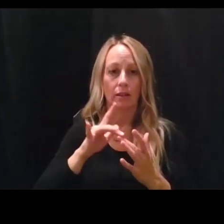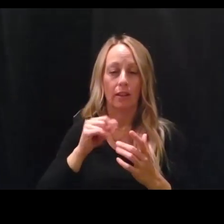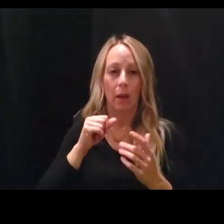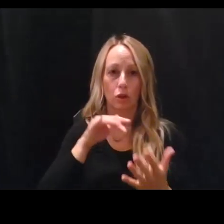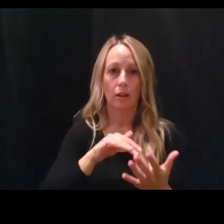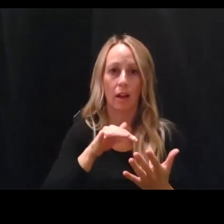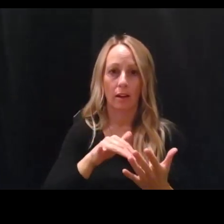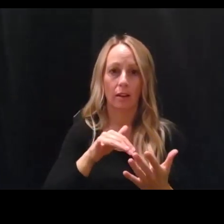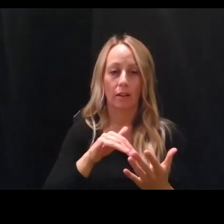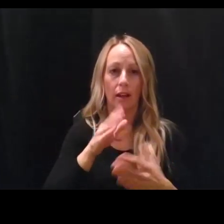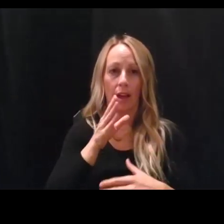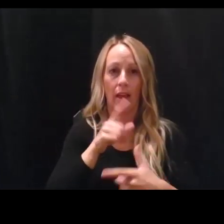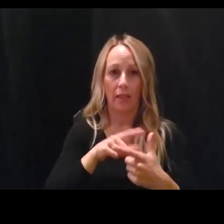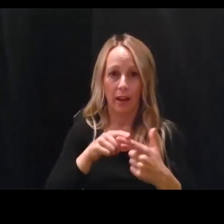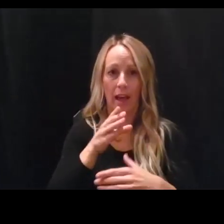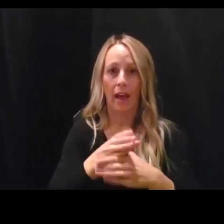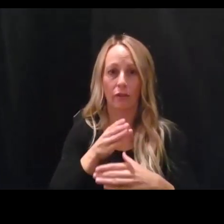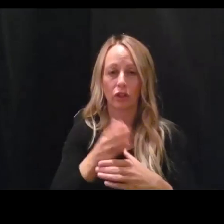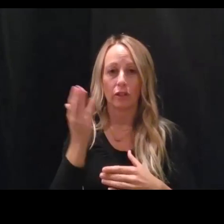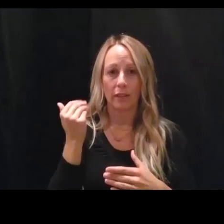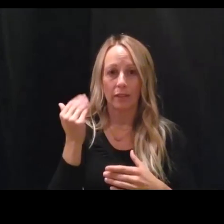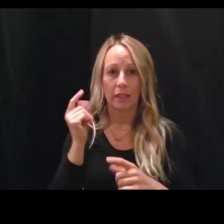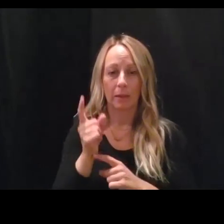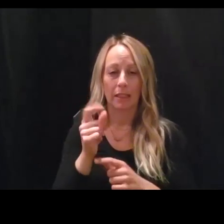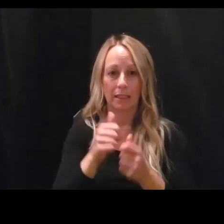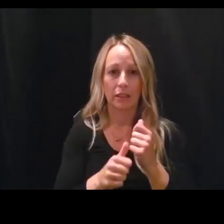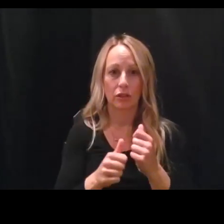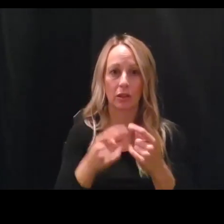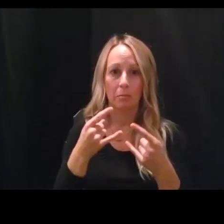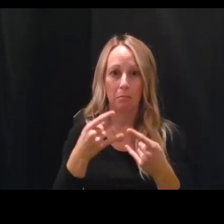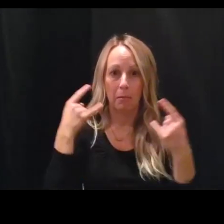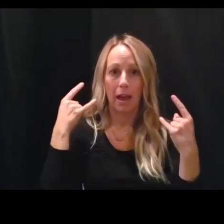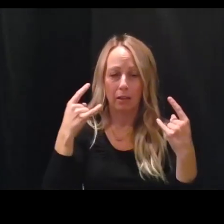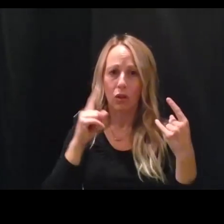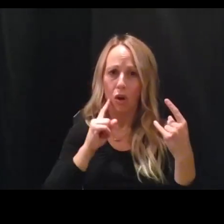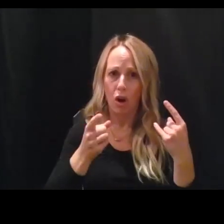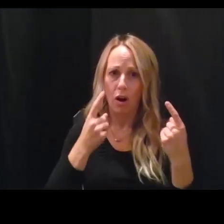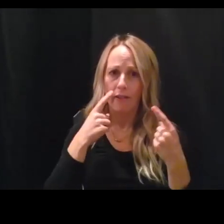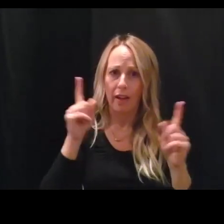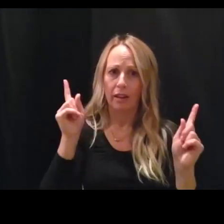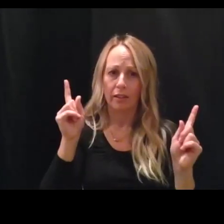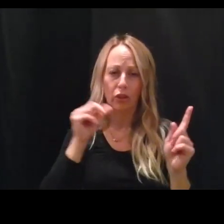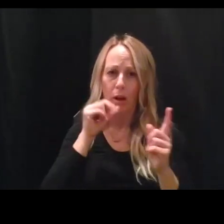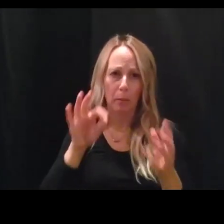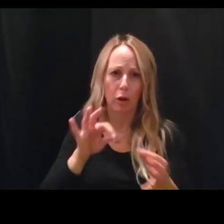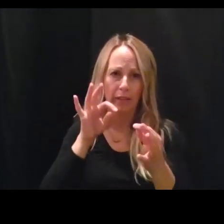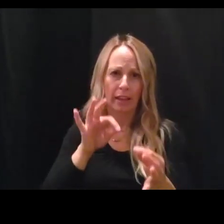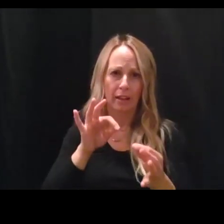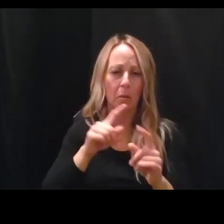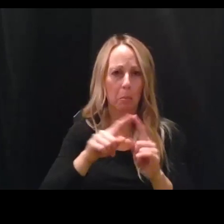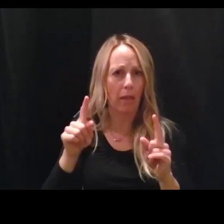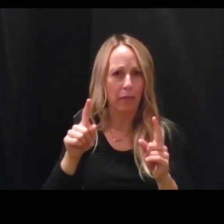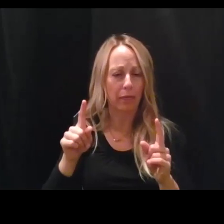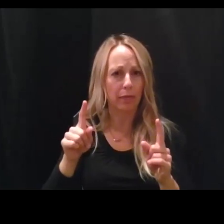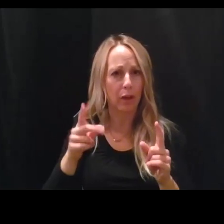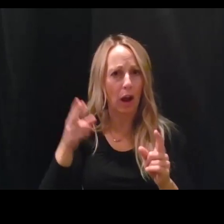that averaged 15 minutes each. Masks are highly effective. They aren't perfect, but they're highly